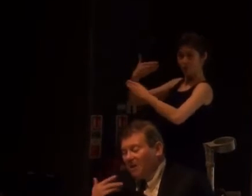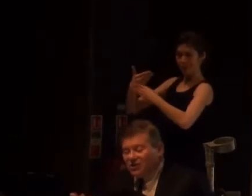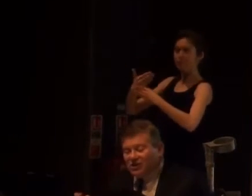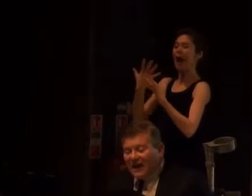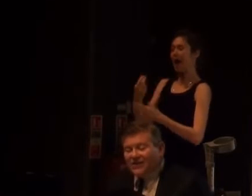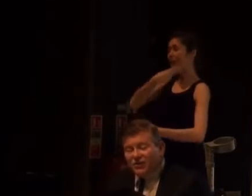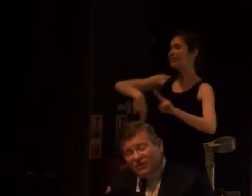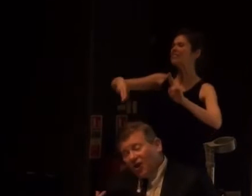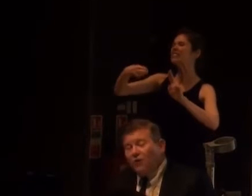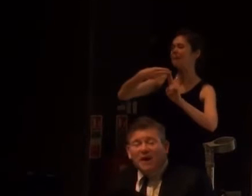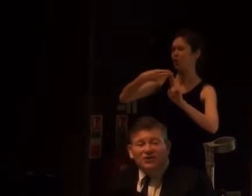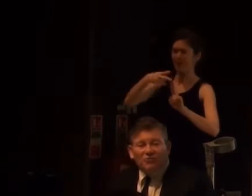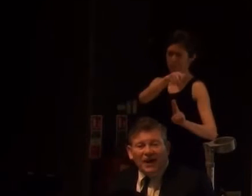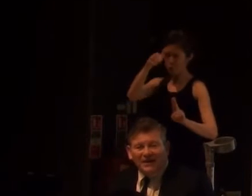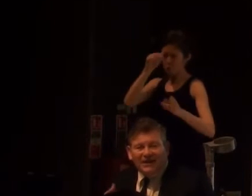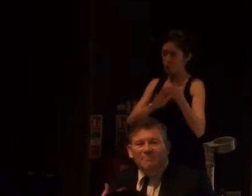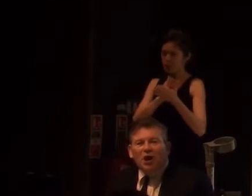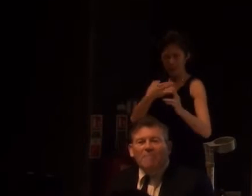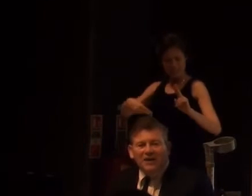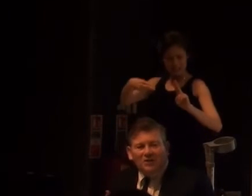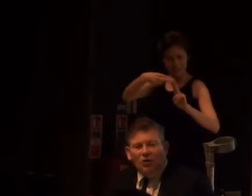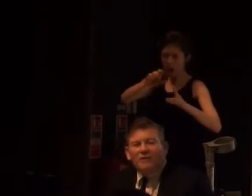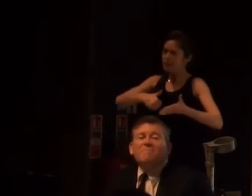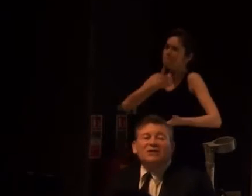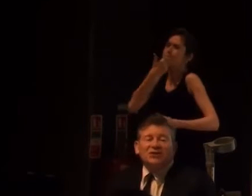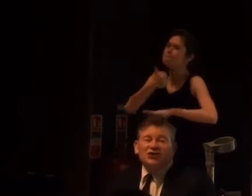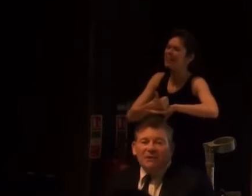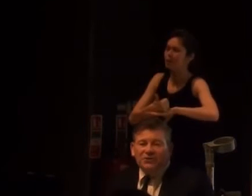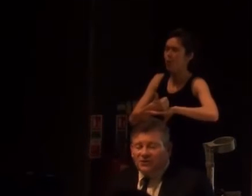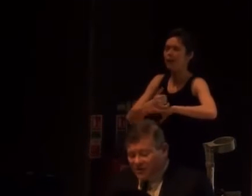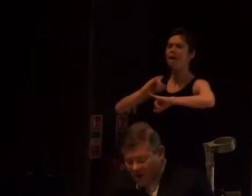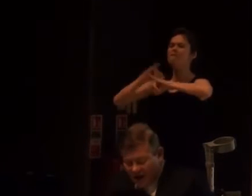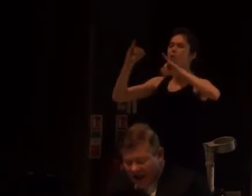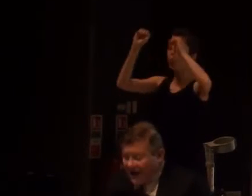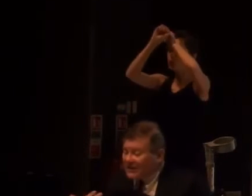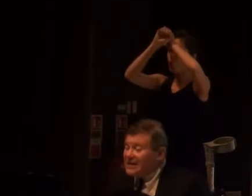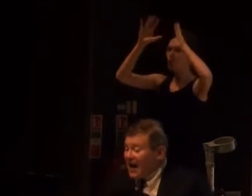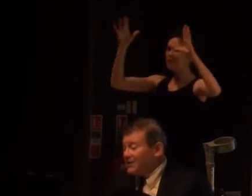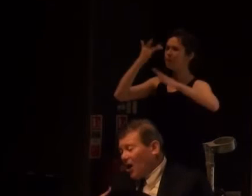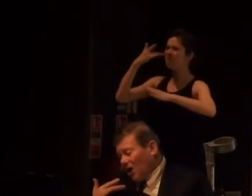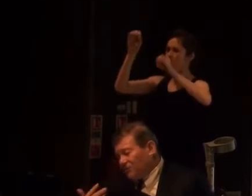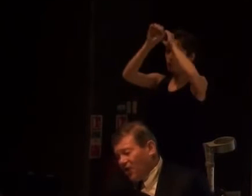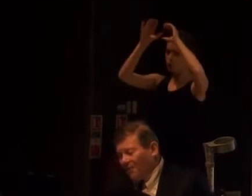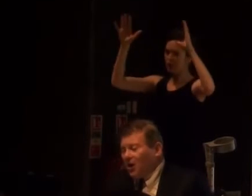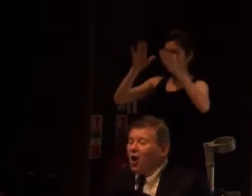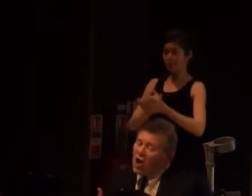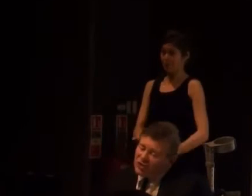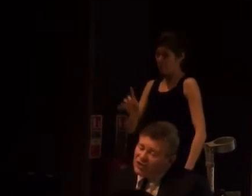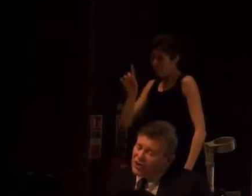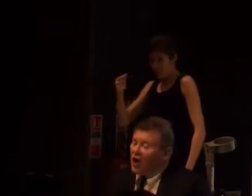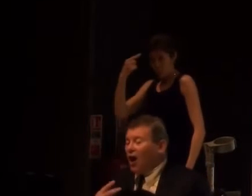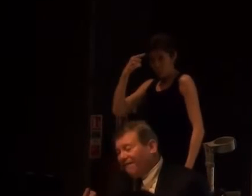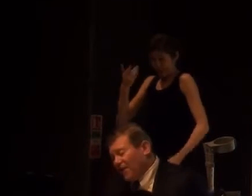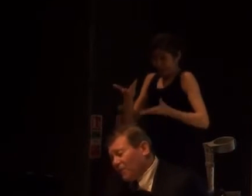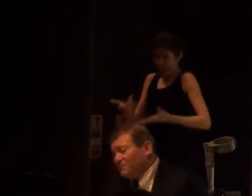as you know, are bunches of attitudes that are not based on reality but are based on misconceptions. And yet, our drama, our